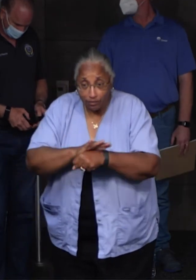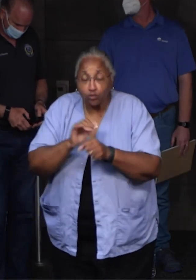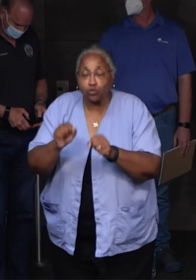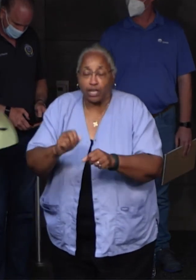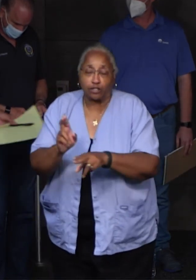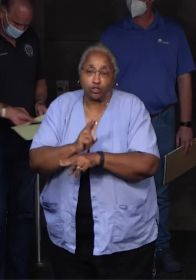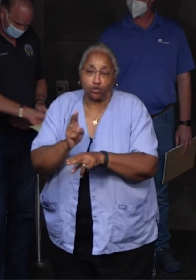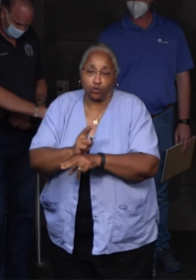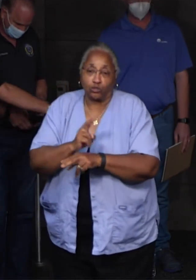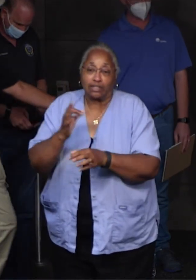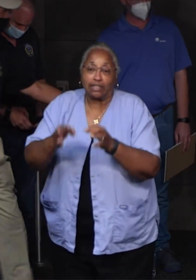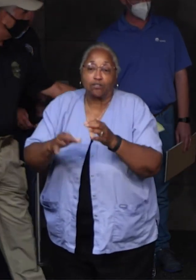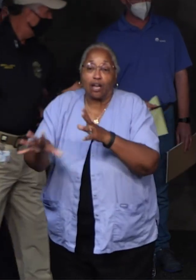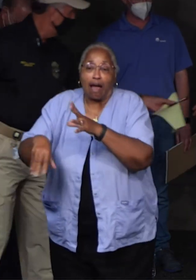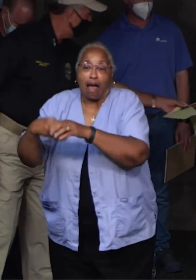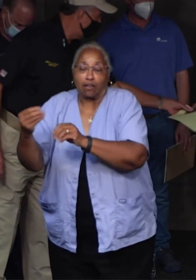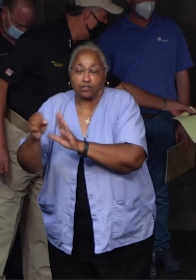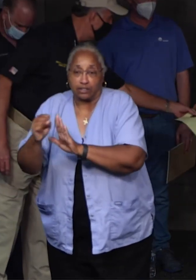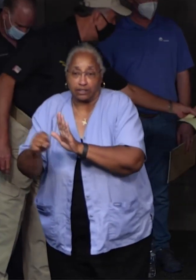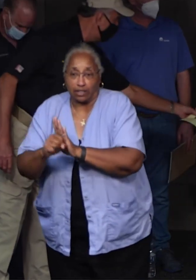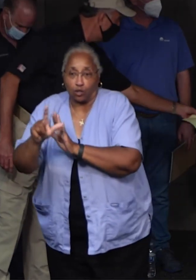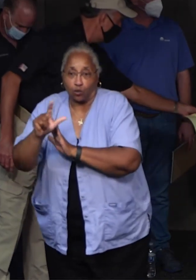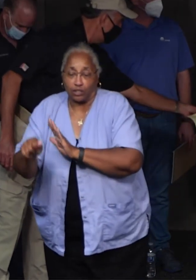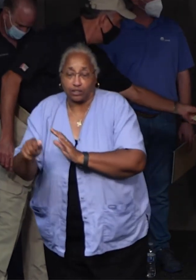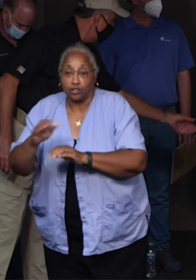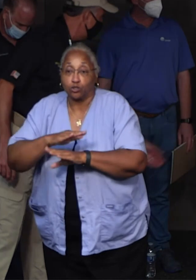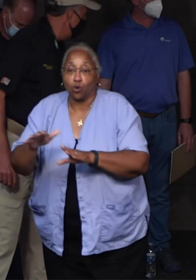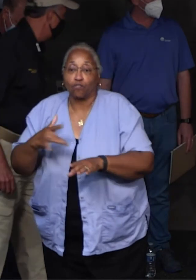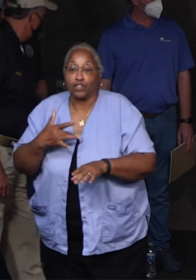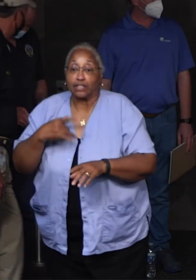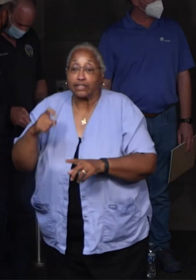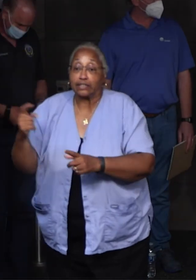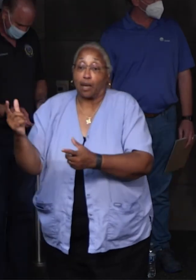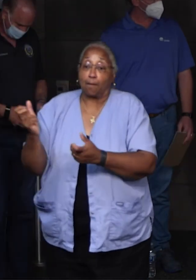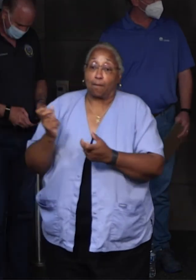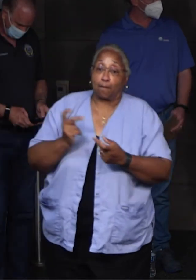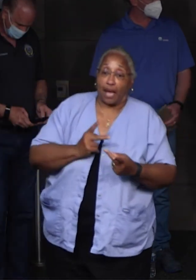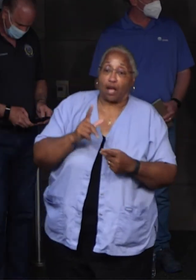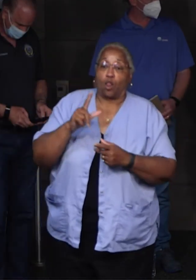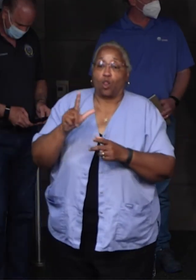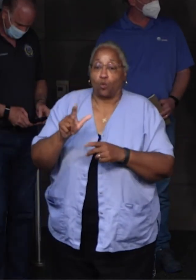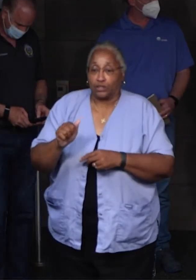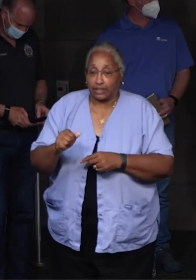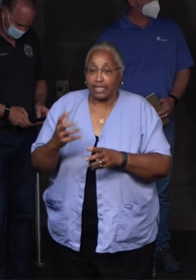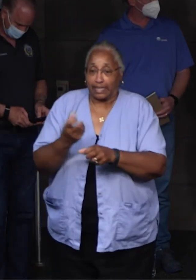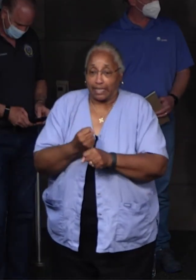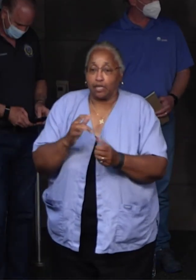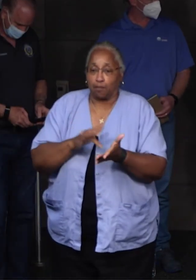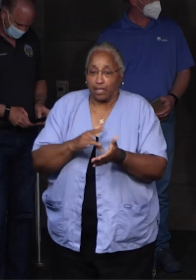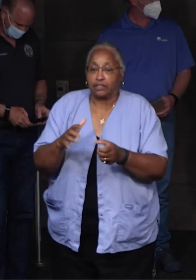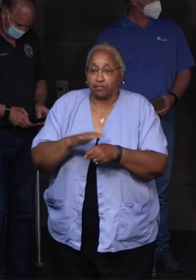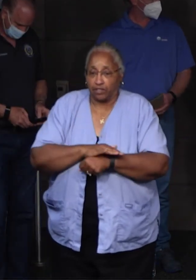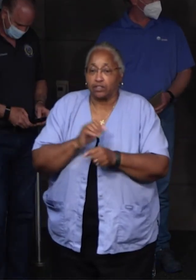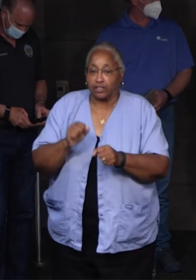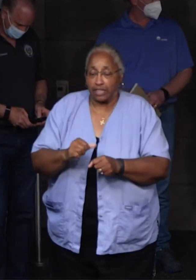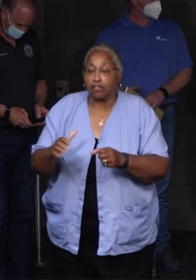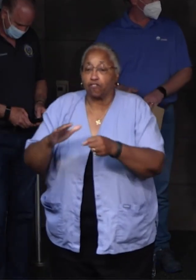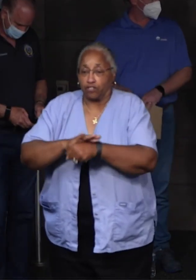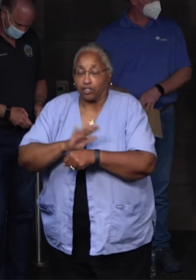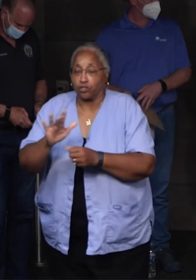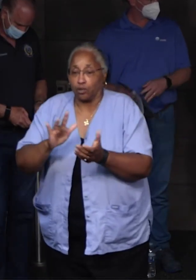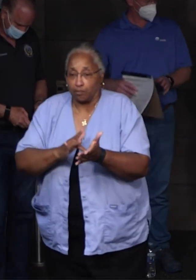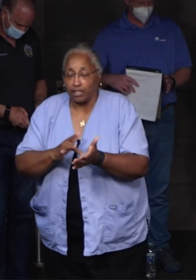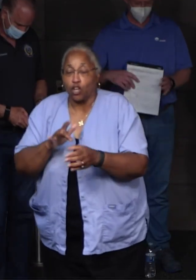If you are in other places, do not feel that you need to come back to Louisiana to do that. You can refill your prescriptions